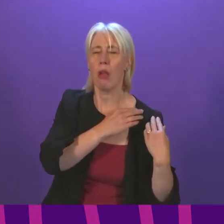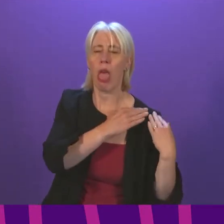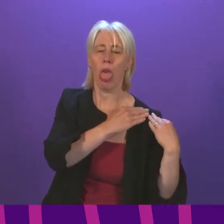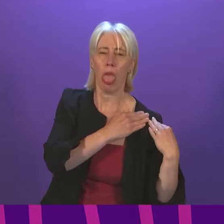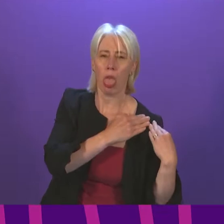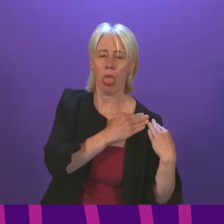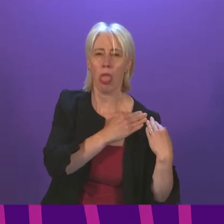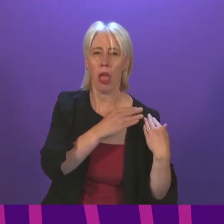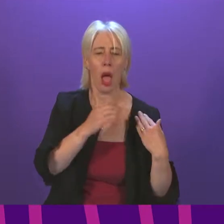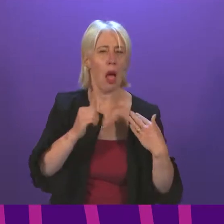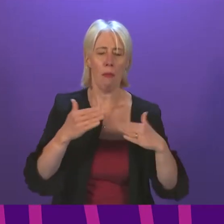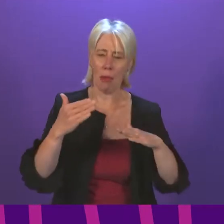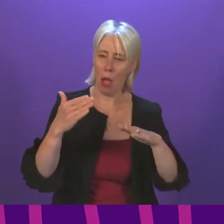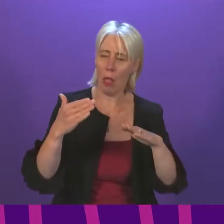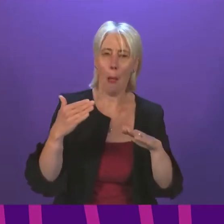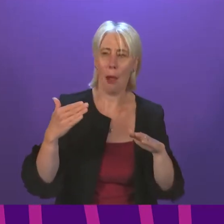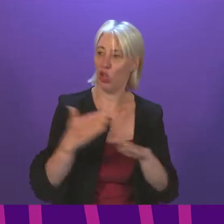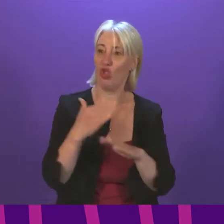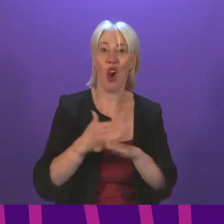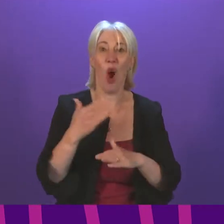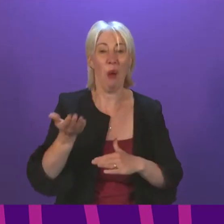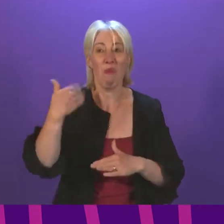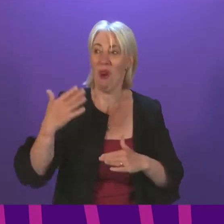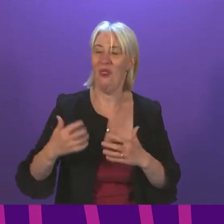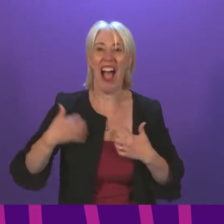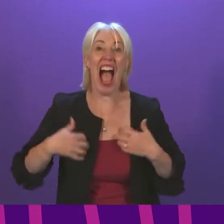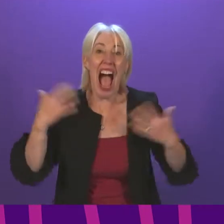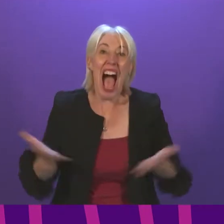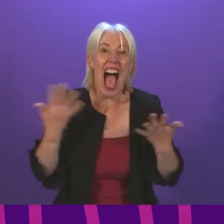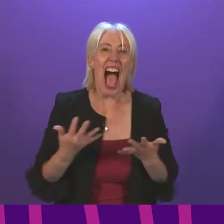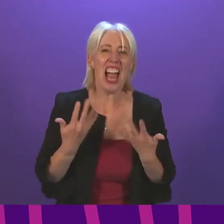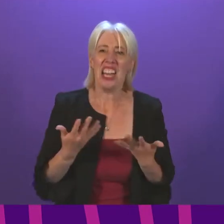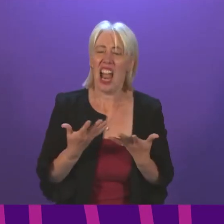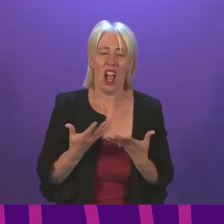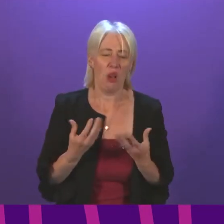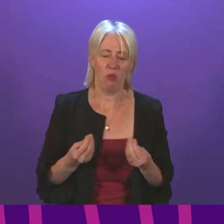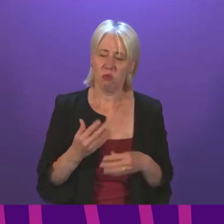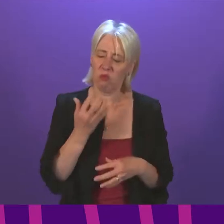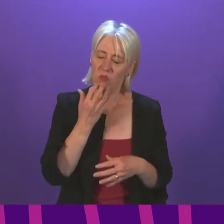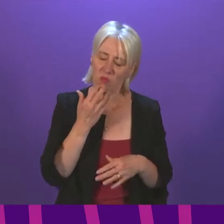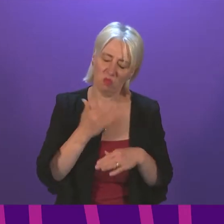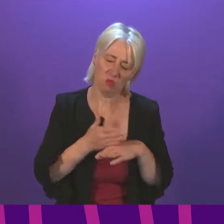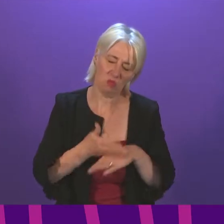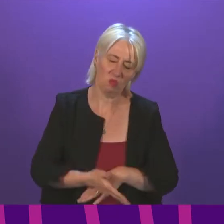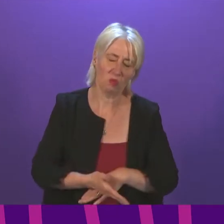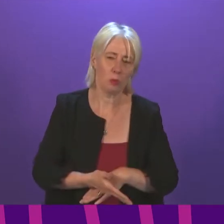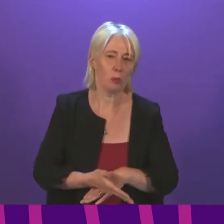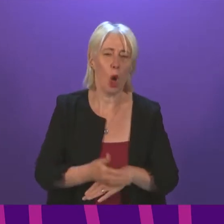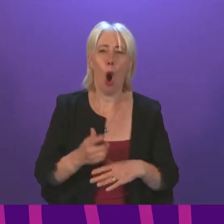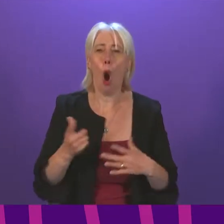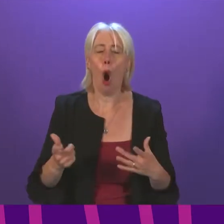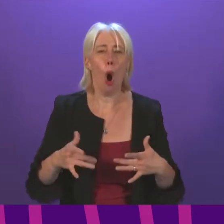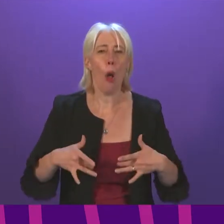employment has lost the joy and the fulfilment it once held, someone overwhelmed by the